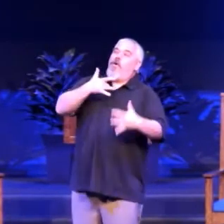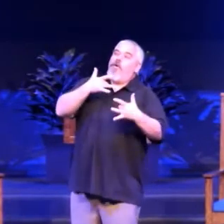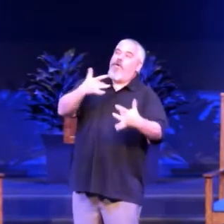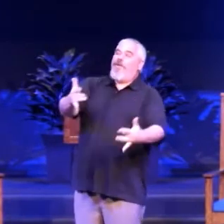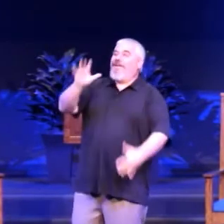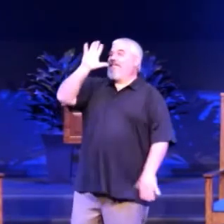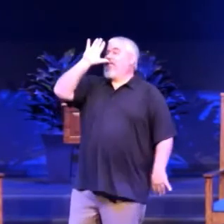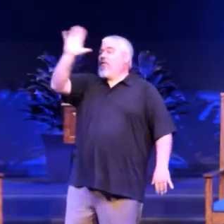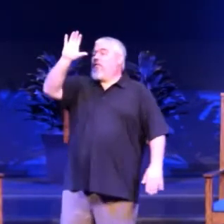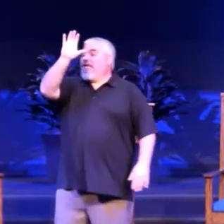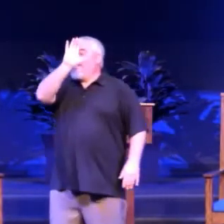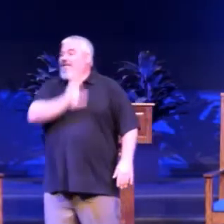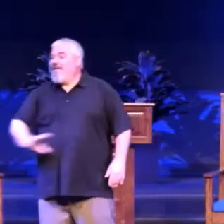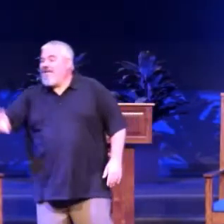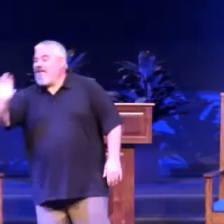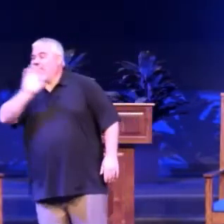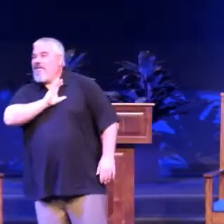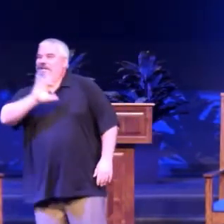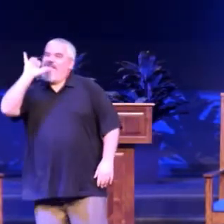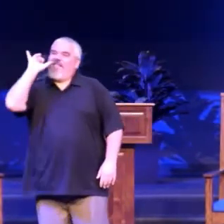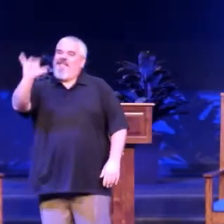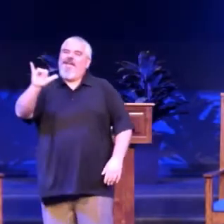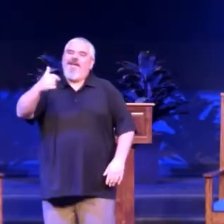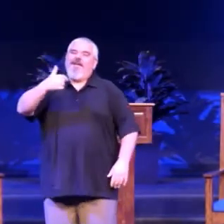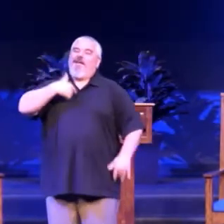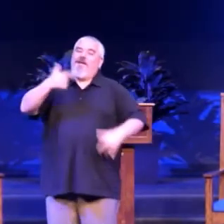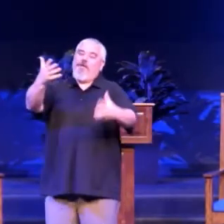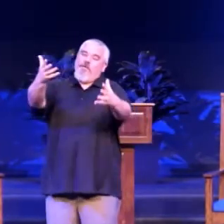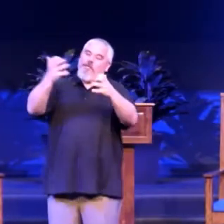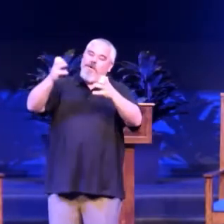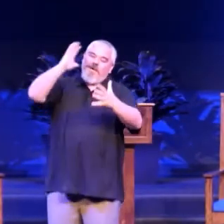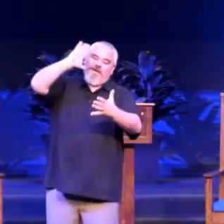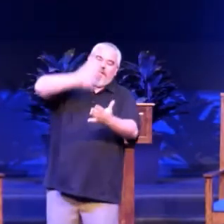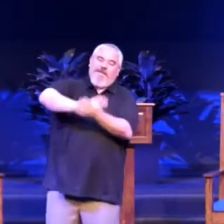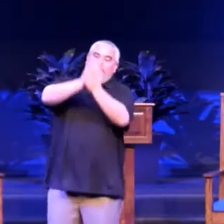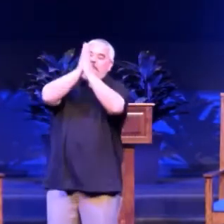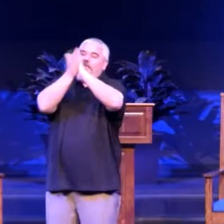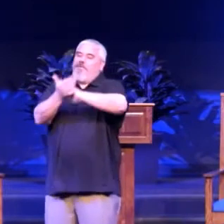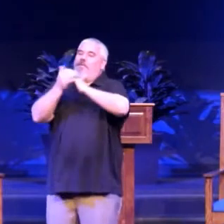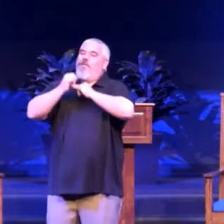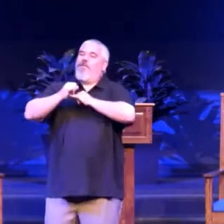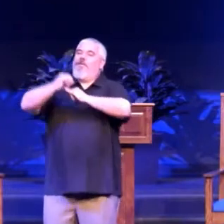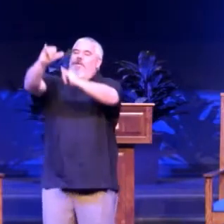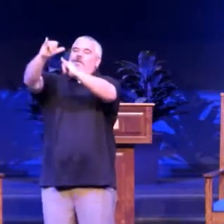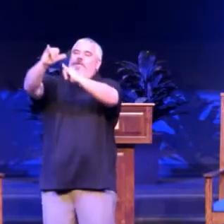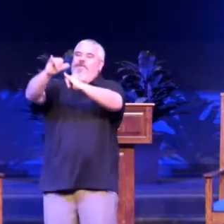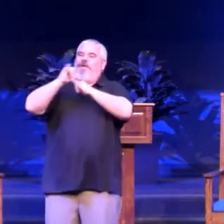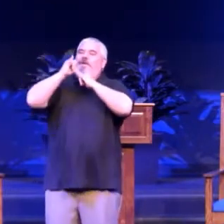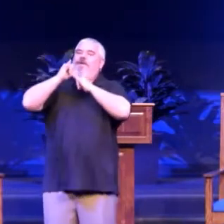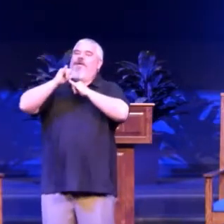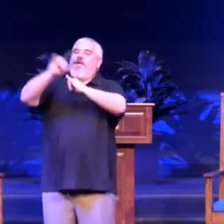ways. I'm waiting for the day when I have my soul on fire.